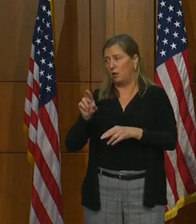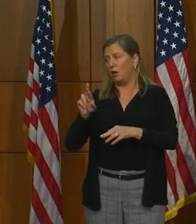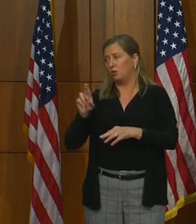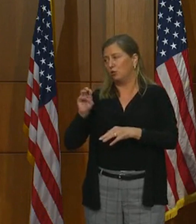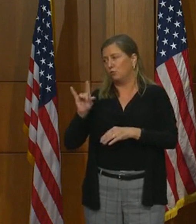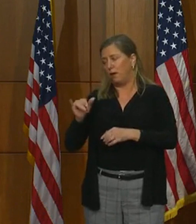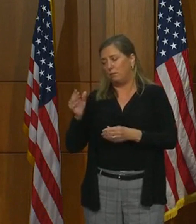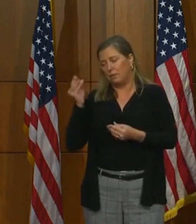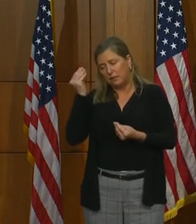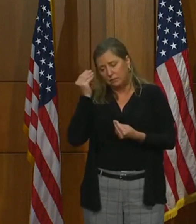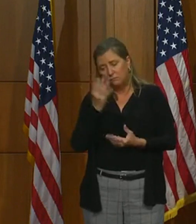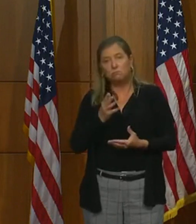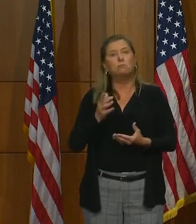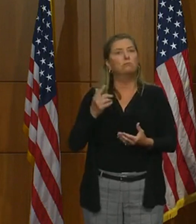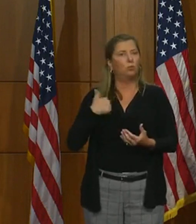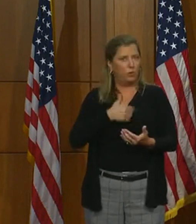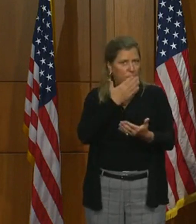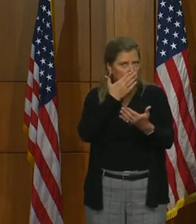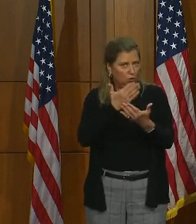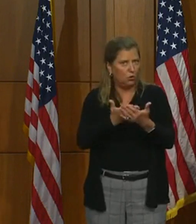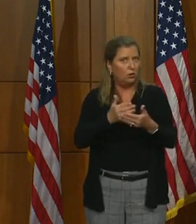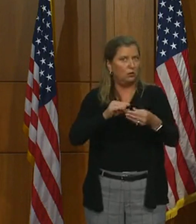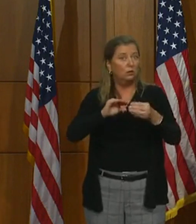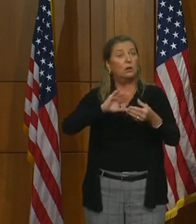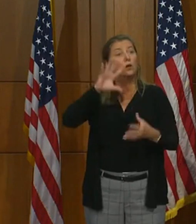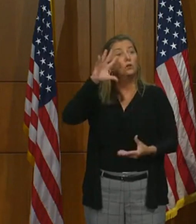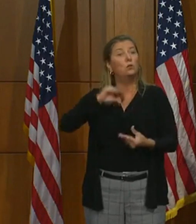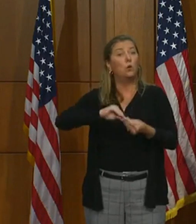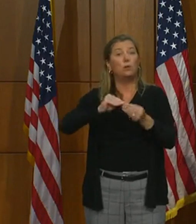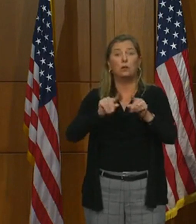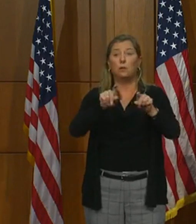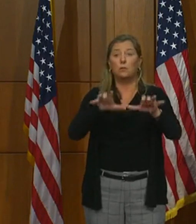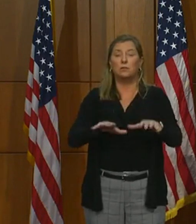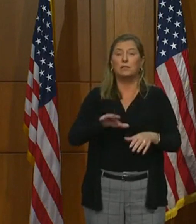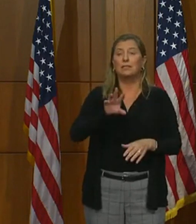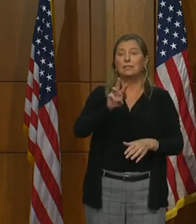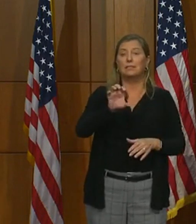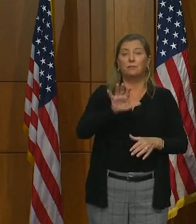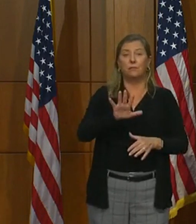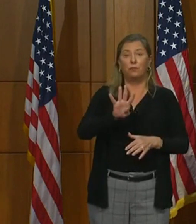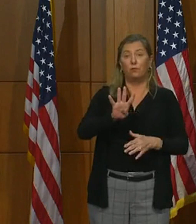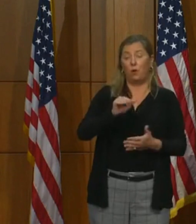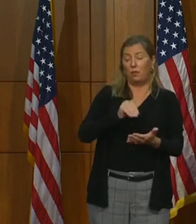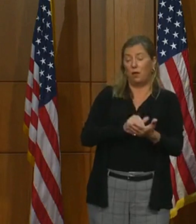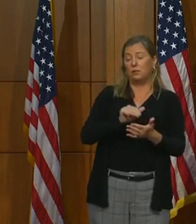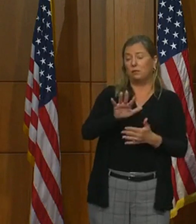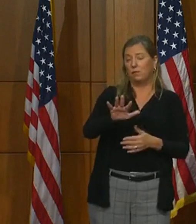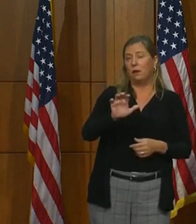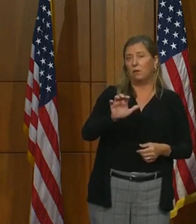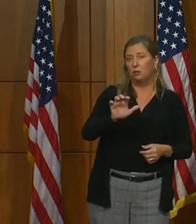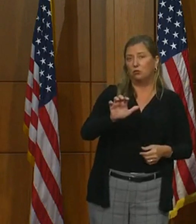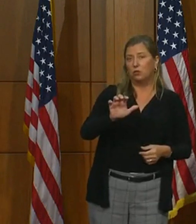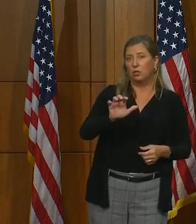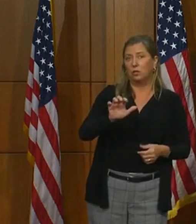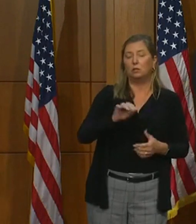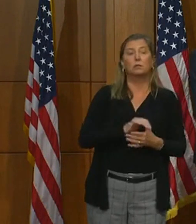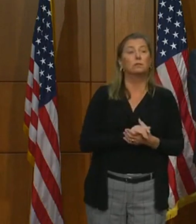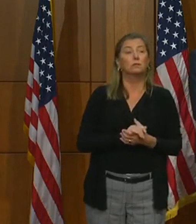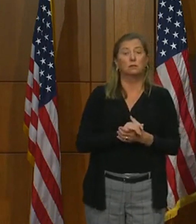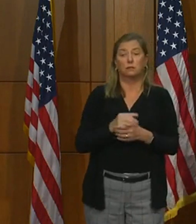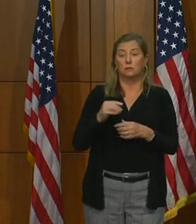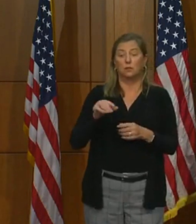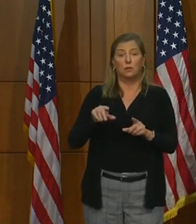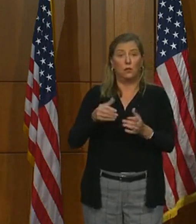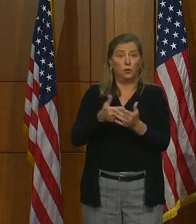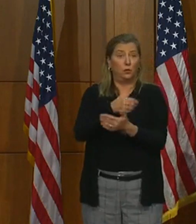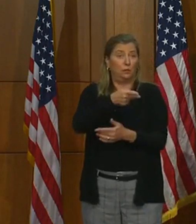we've done very well. Our total tests now stand at 654,500. The new PCR